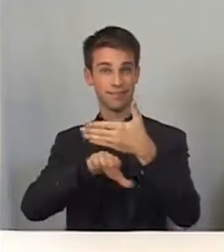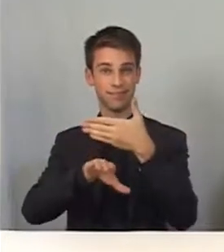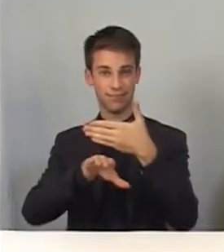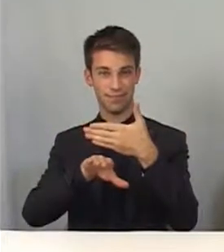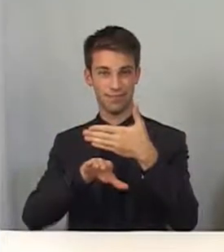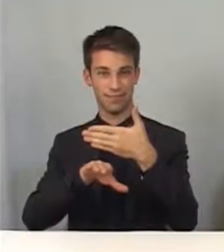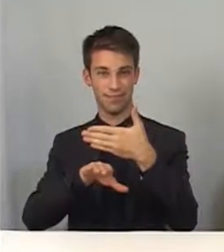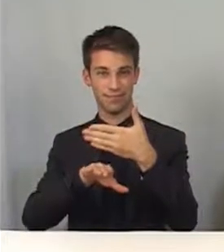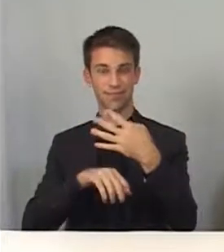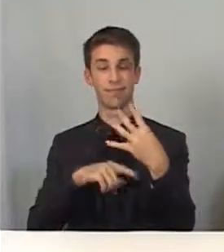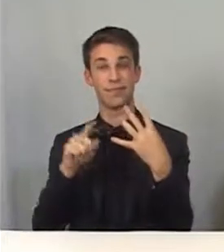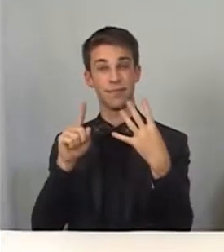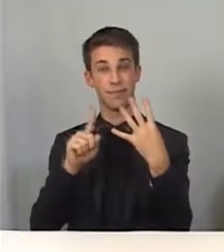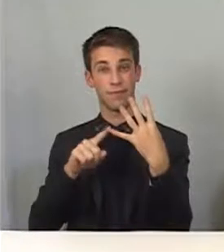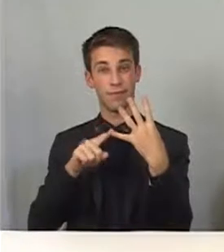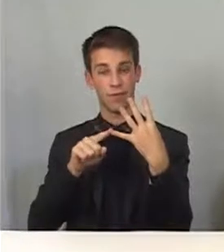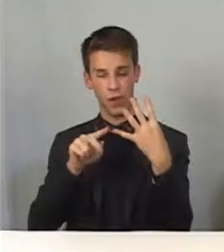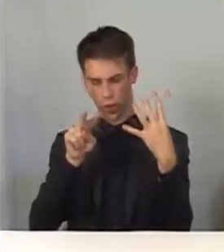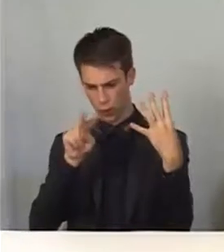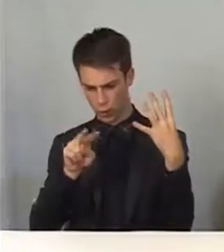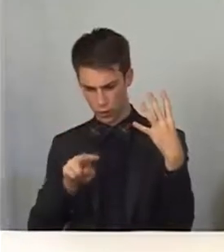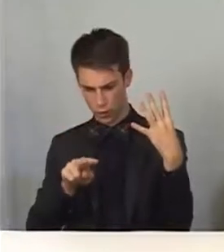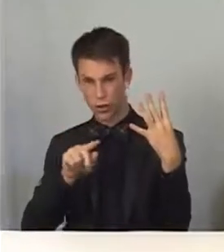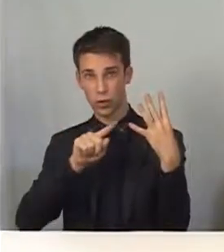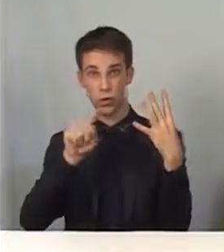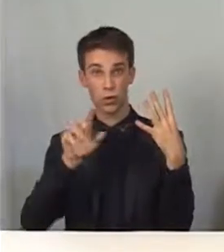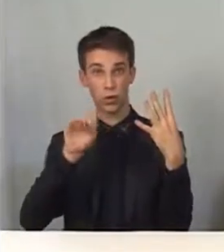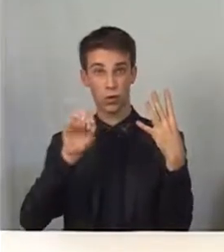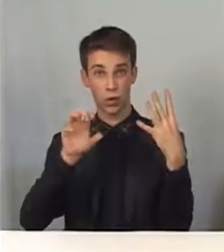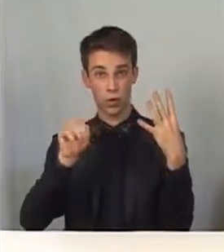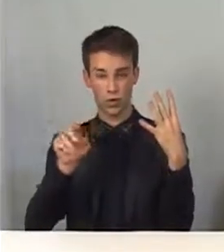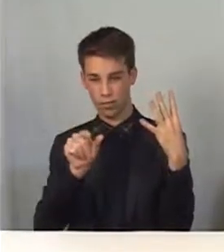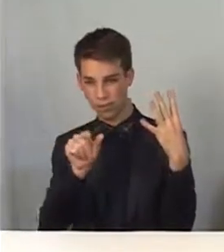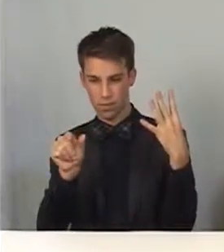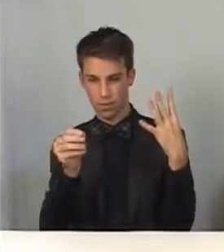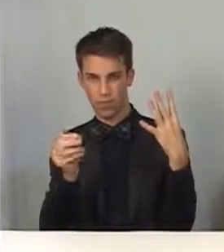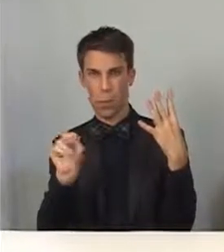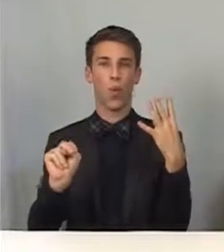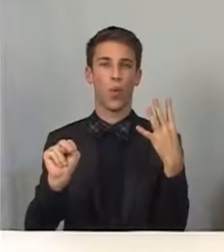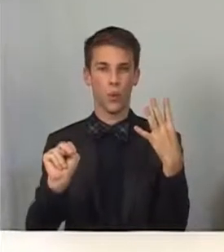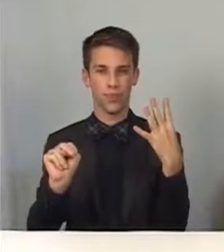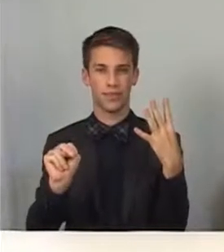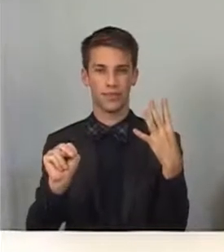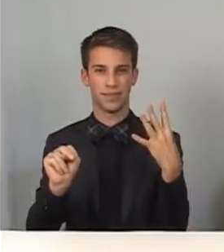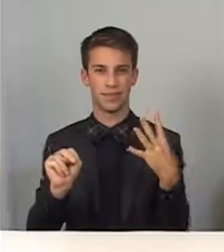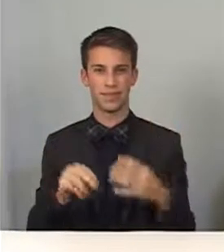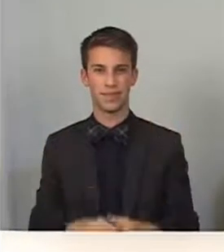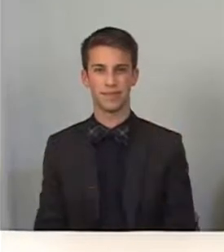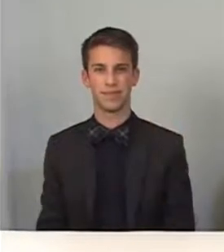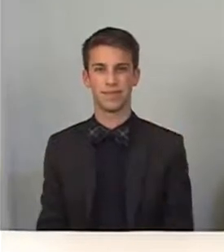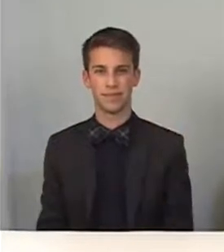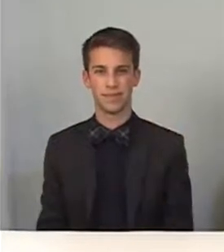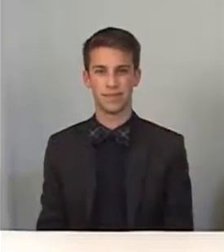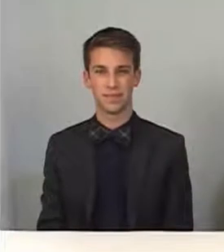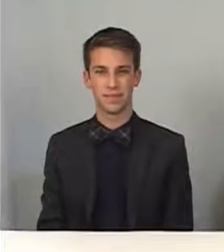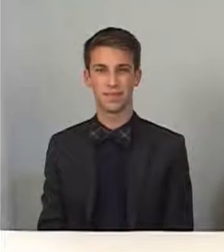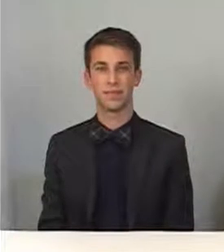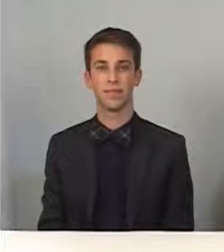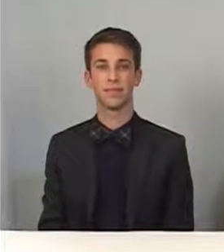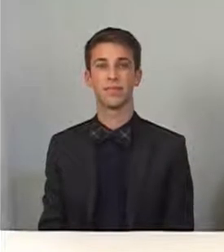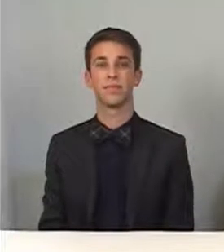Then tap Accessibility. And then make sure the toggle switch for Zoom is set to On.